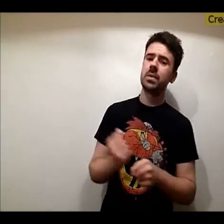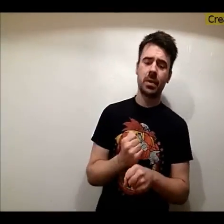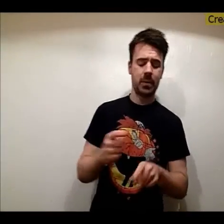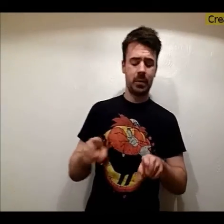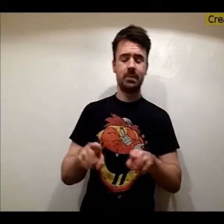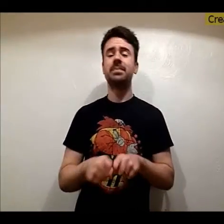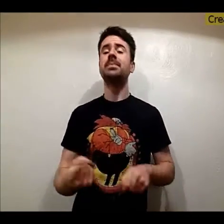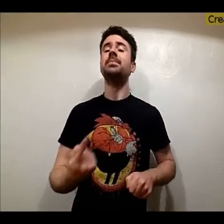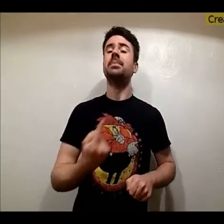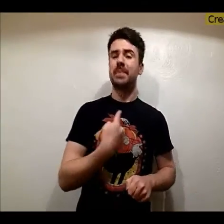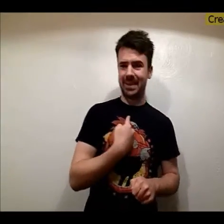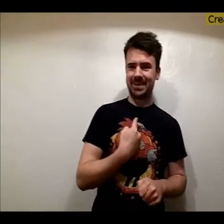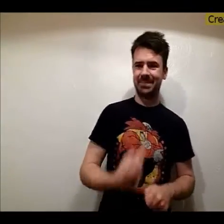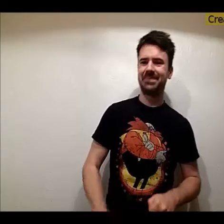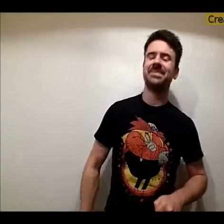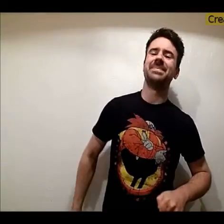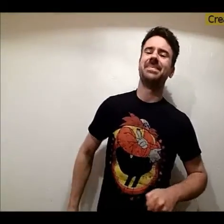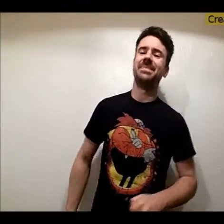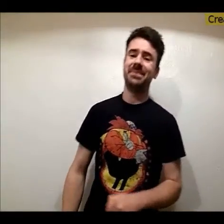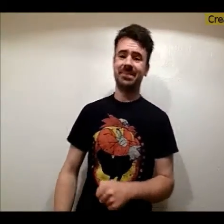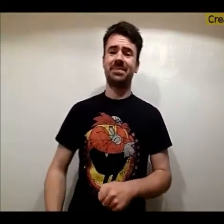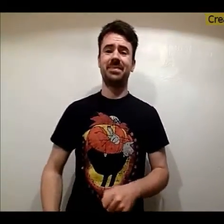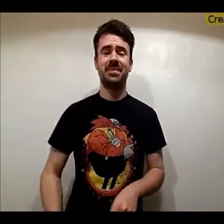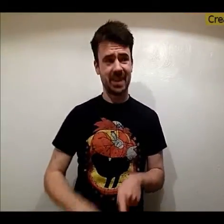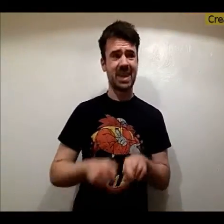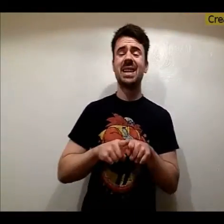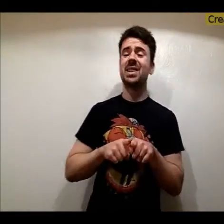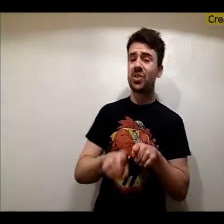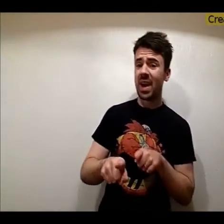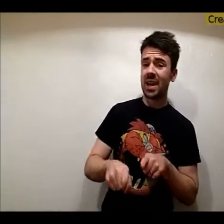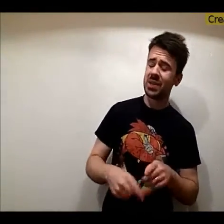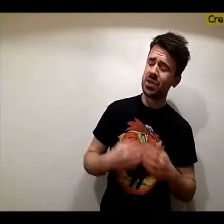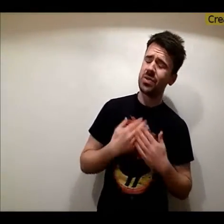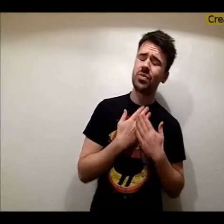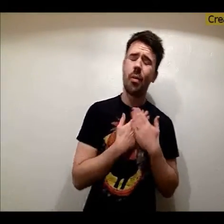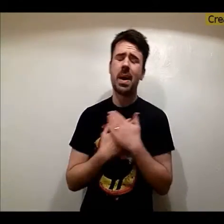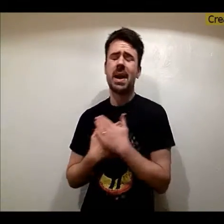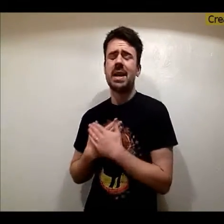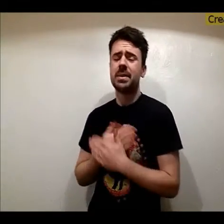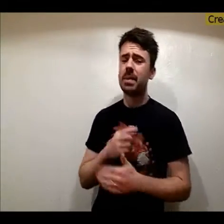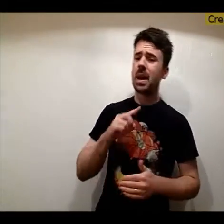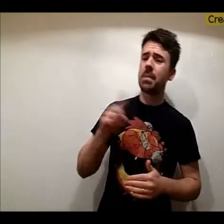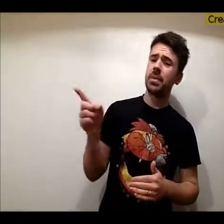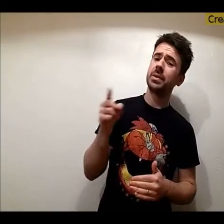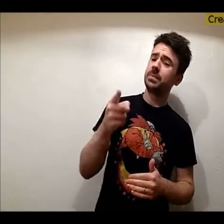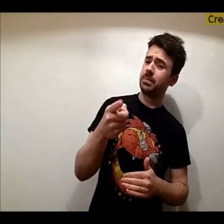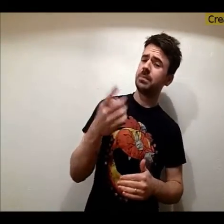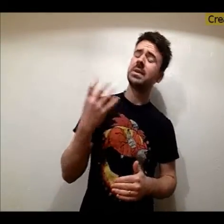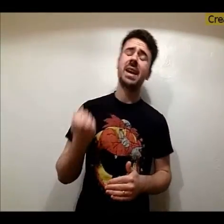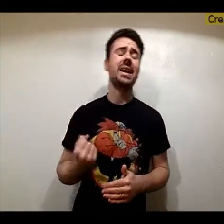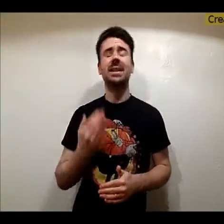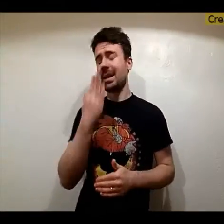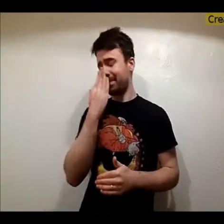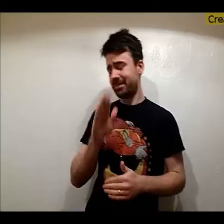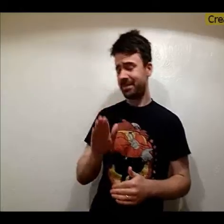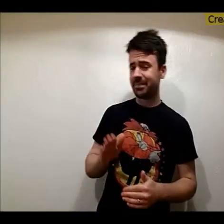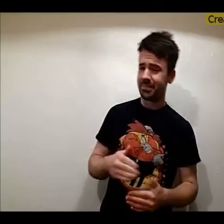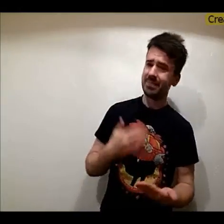can do it like I can They tried to romance me But you got that nasty